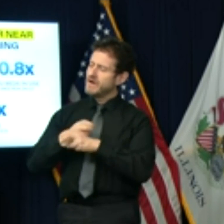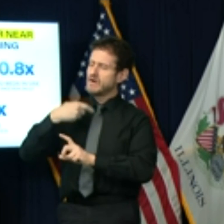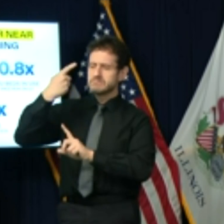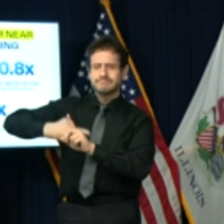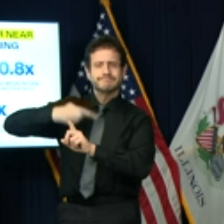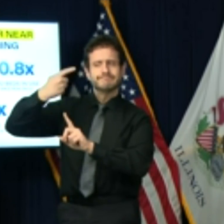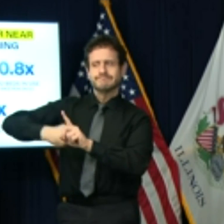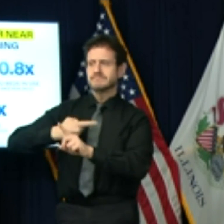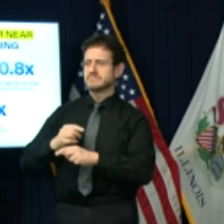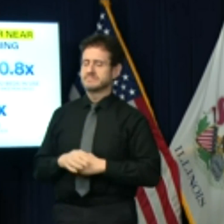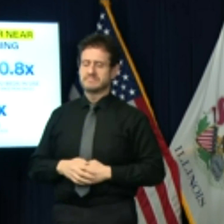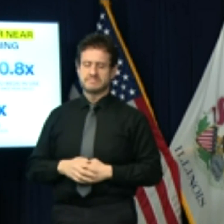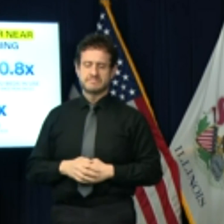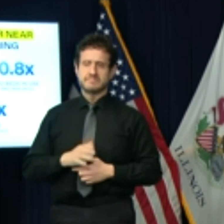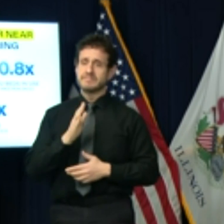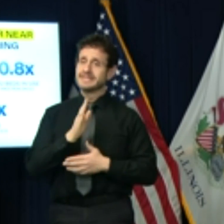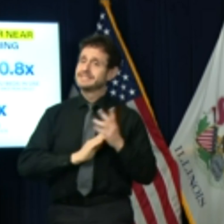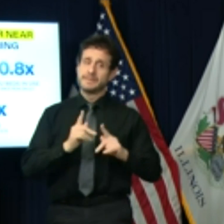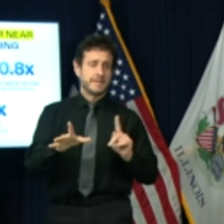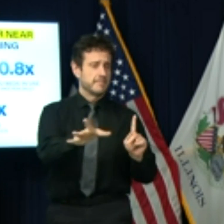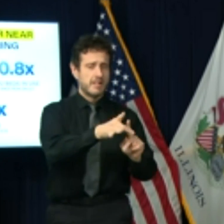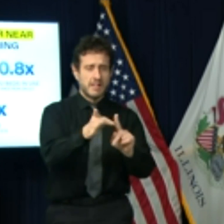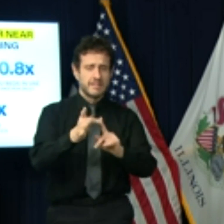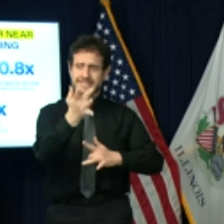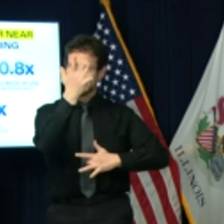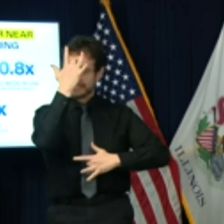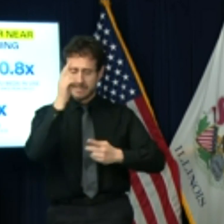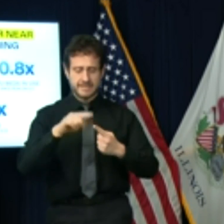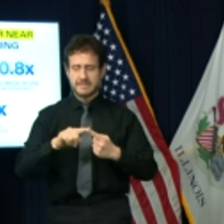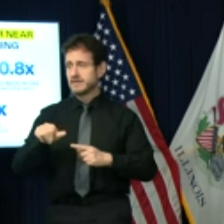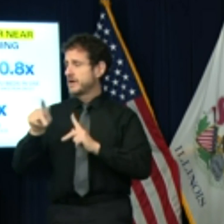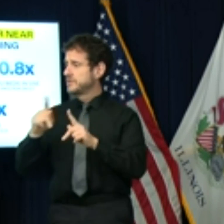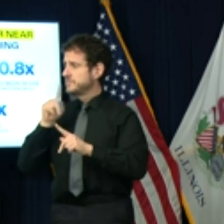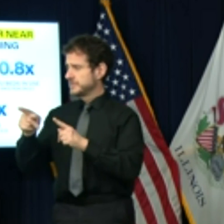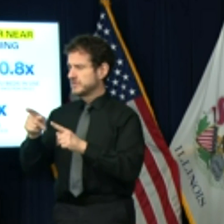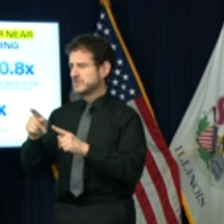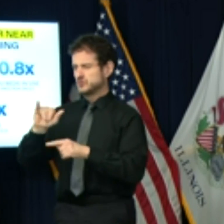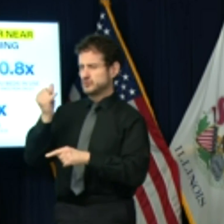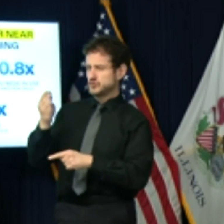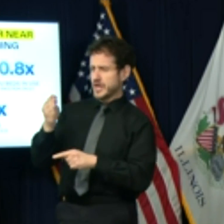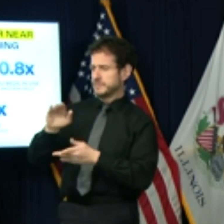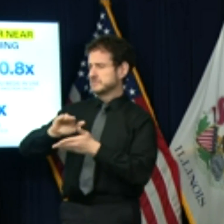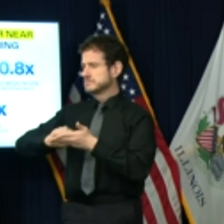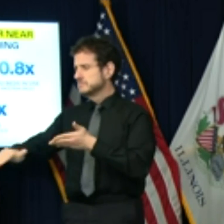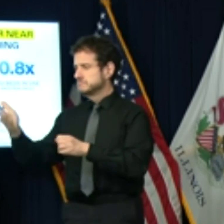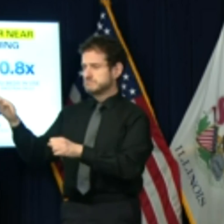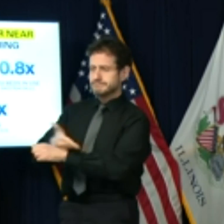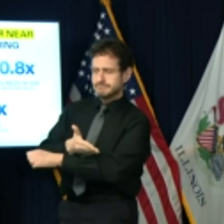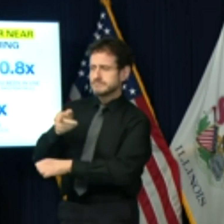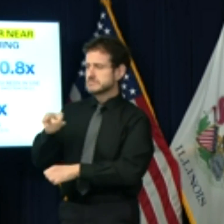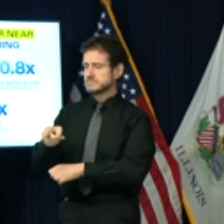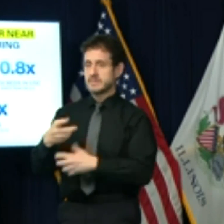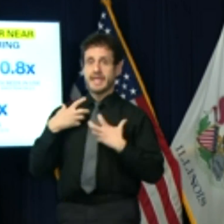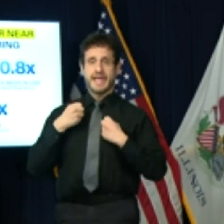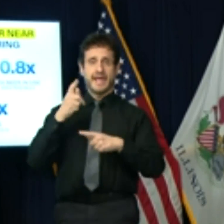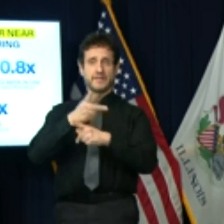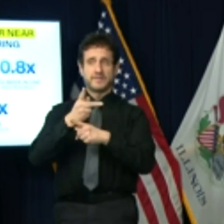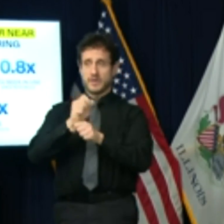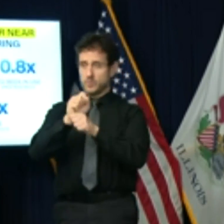People began to get sick. Others lost their jobs. Health care workers logged